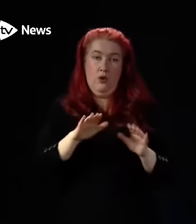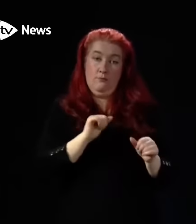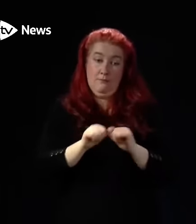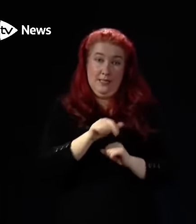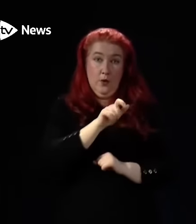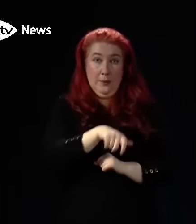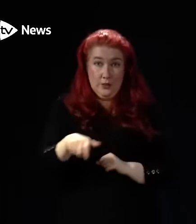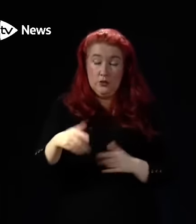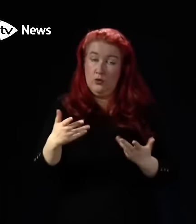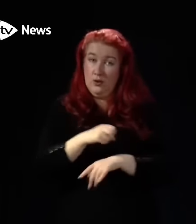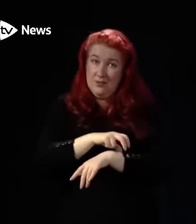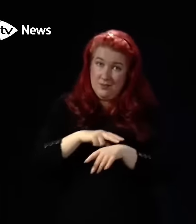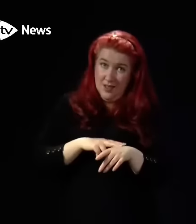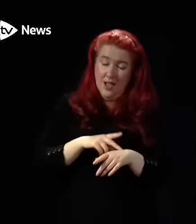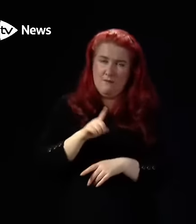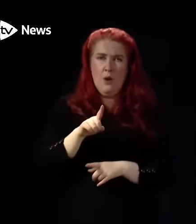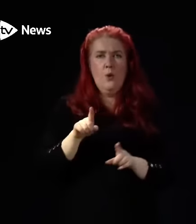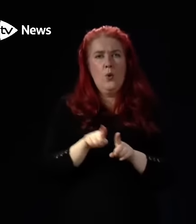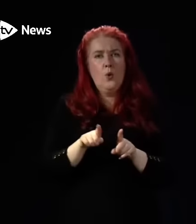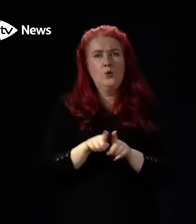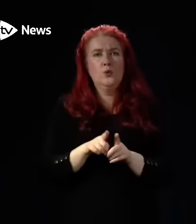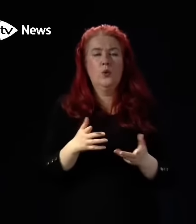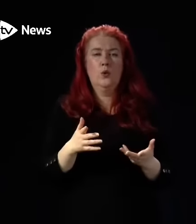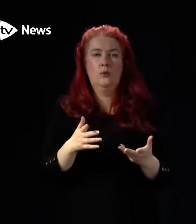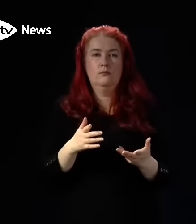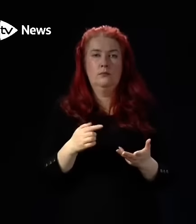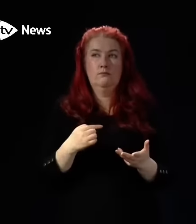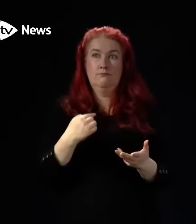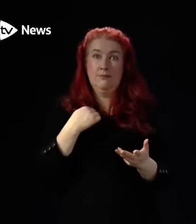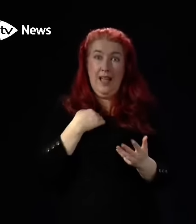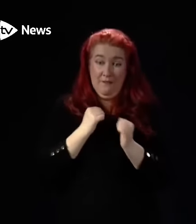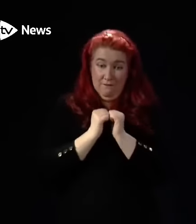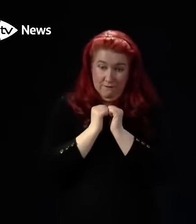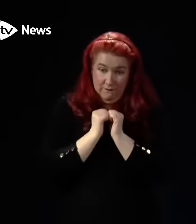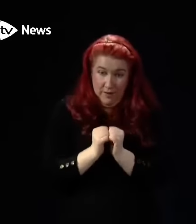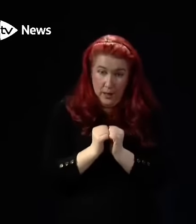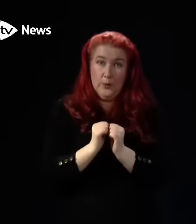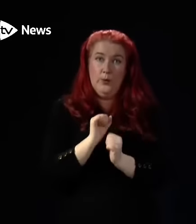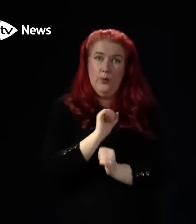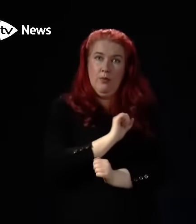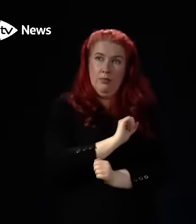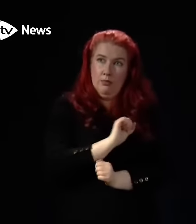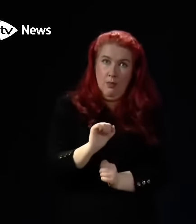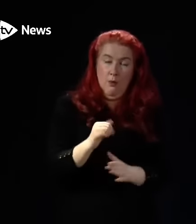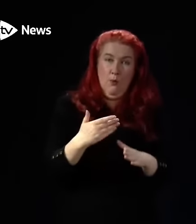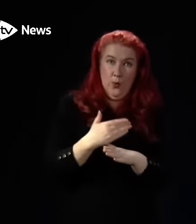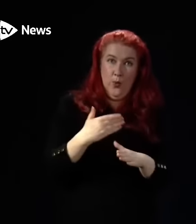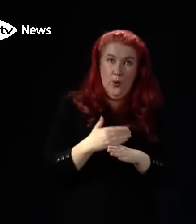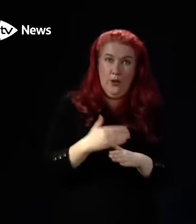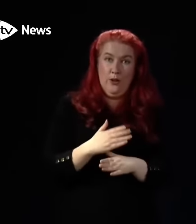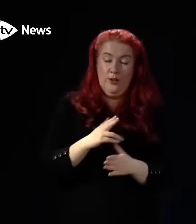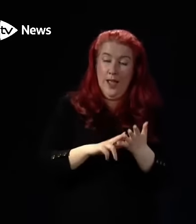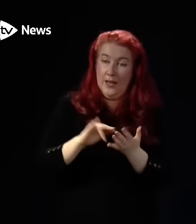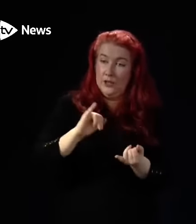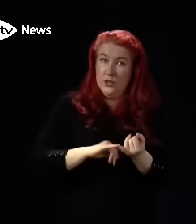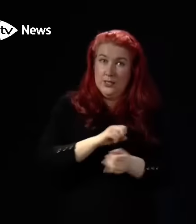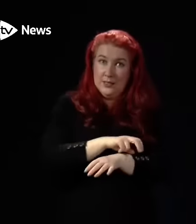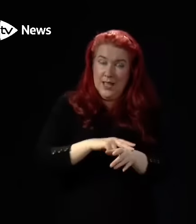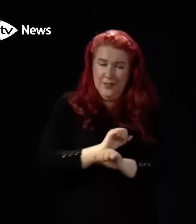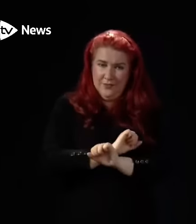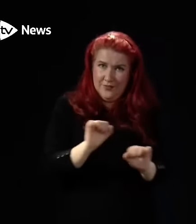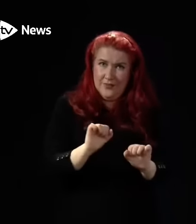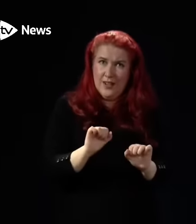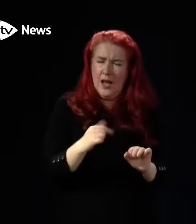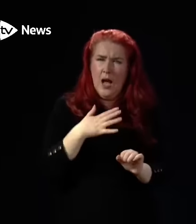or staff, but also because I value the work that our National Health Service staff do, and I don't want any